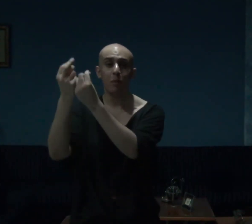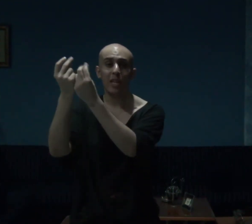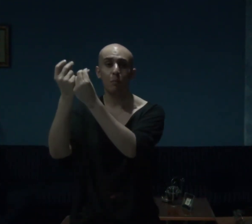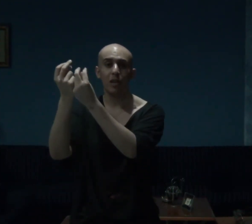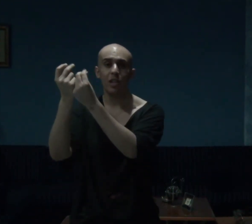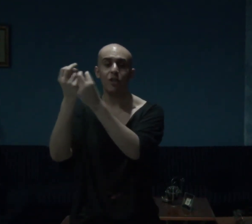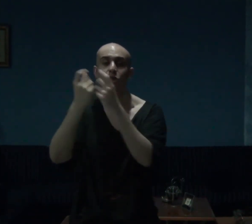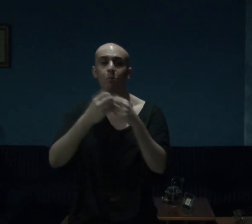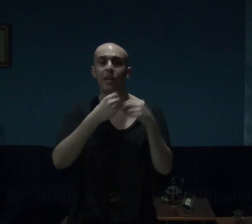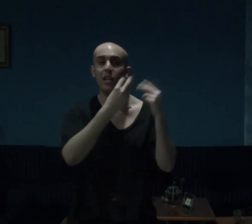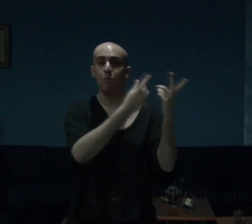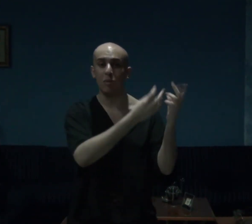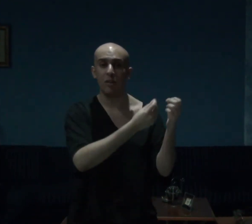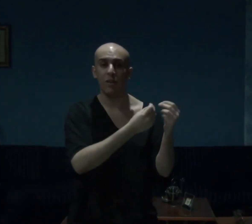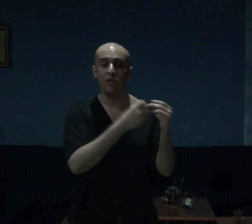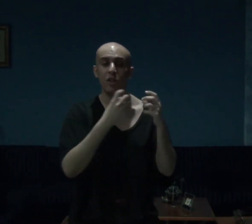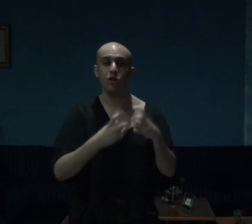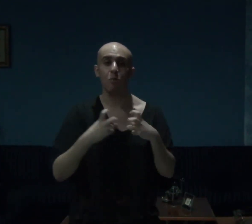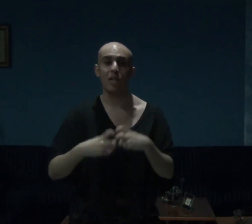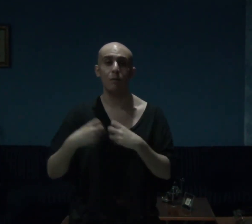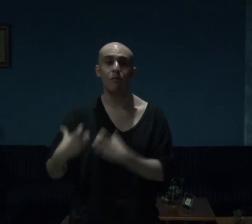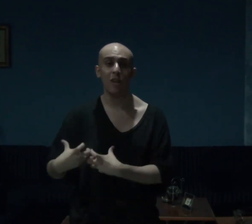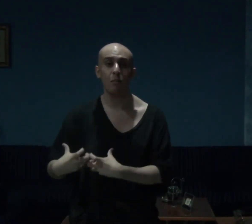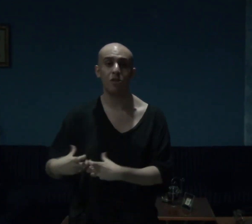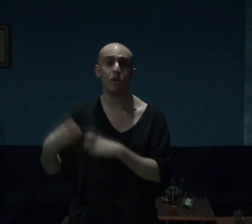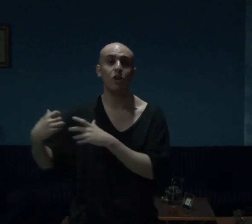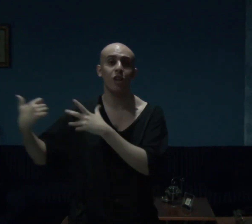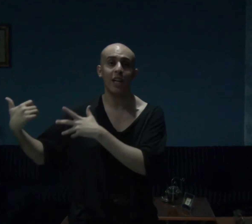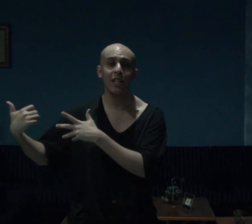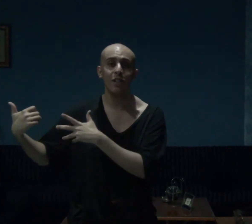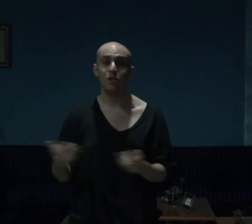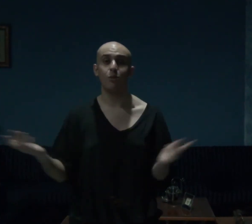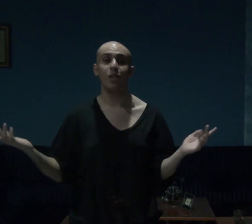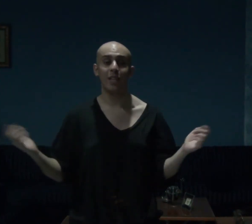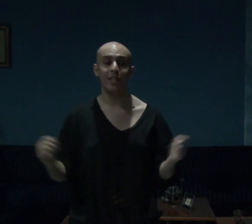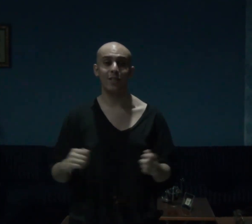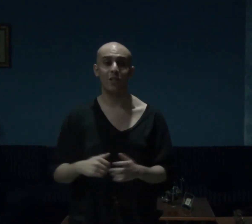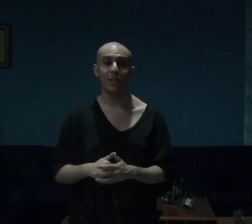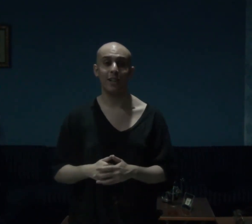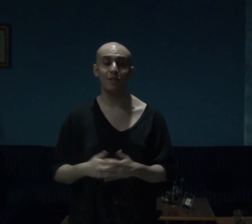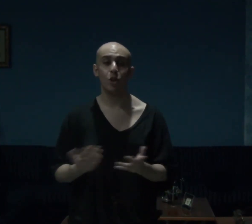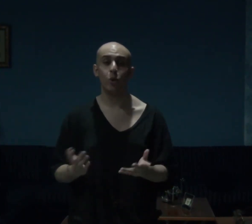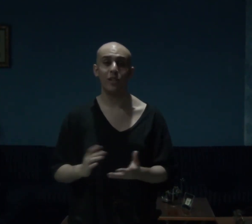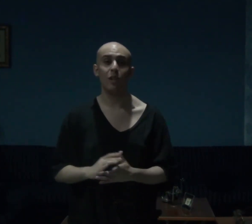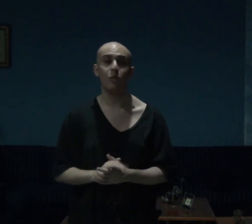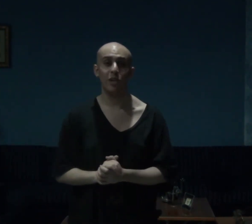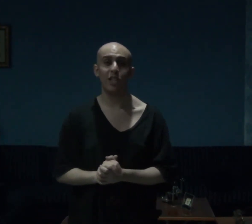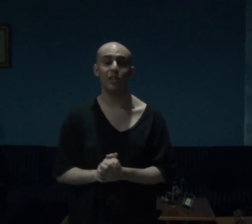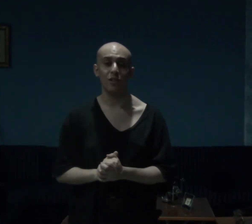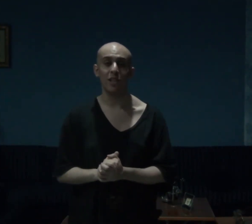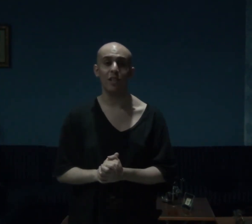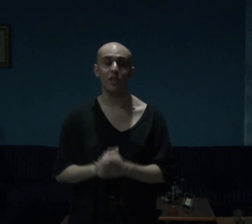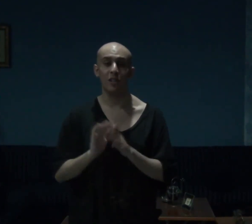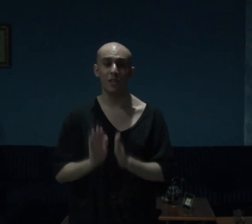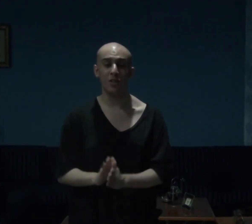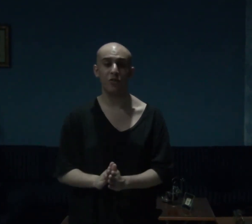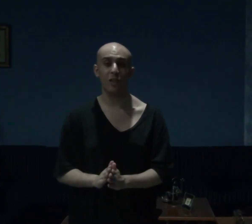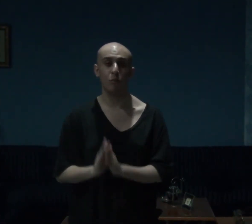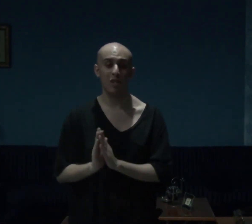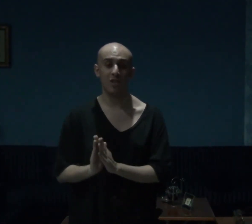make money to make a profit and to become famous online so yeah guys and gals quite ironic indeed and this film once